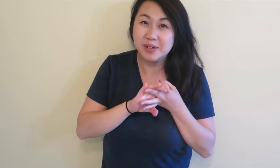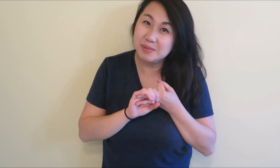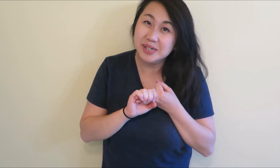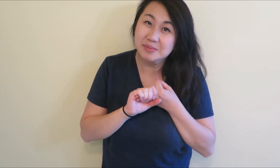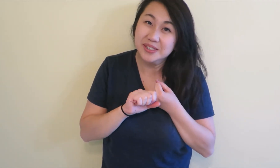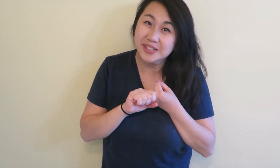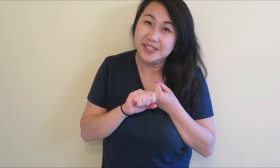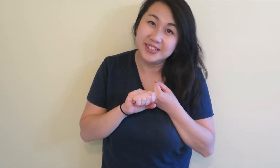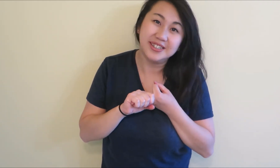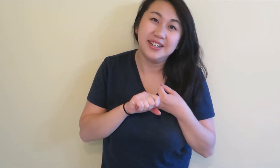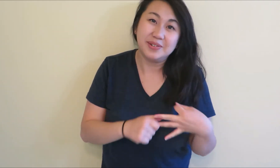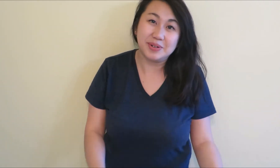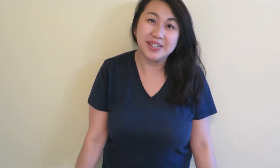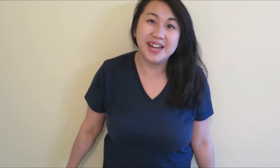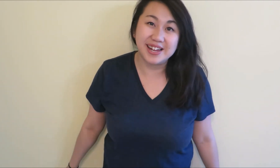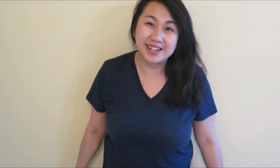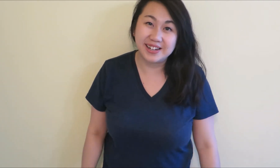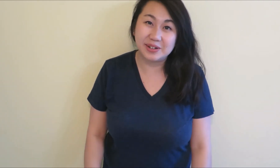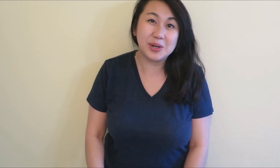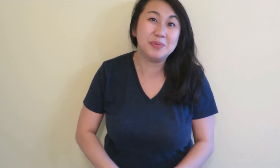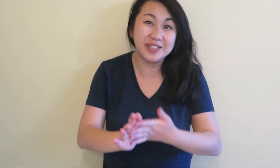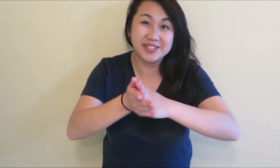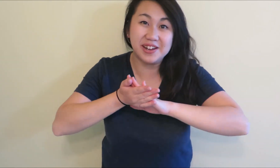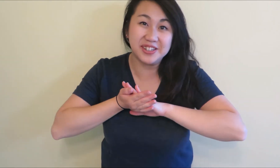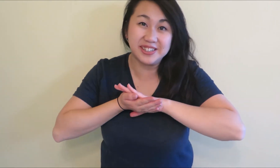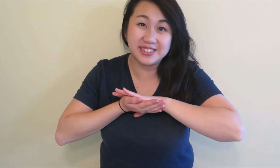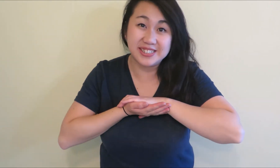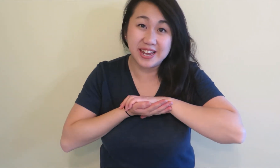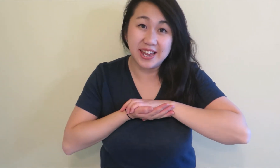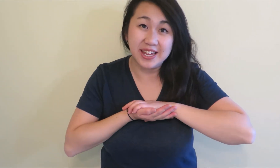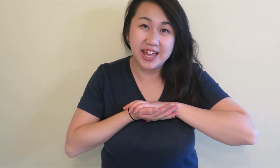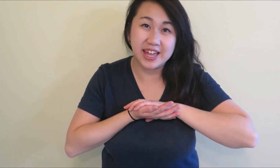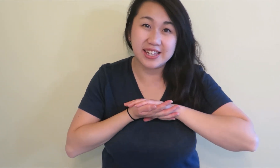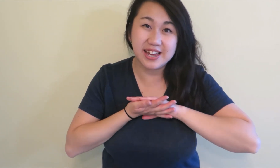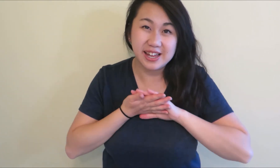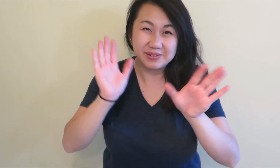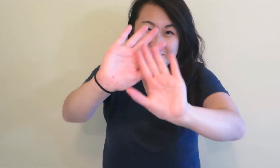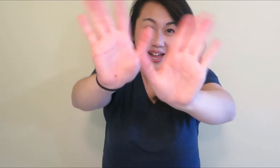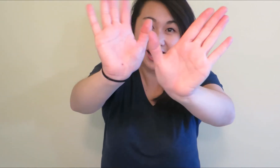sometimes Tumblr. But yeah, I hope you guys are having a good day and yeah, bye!